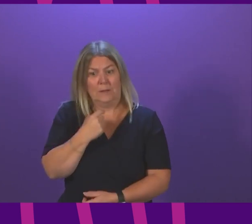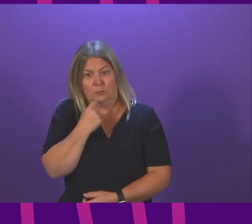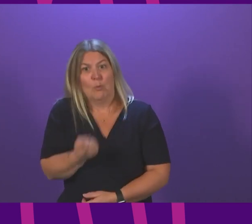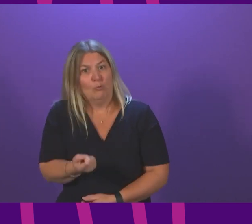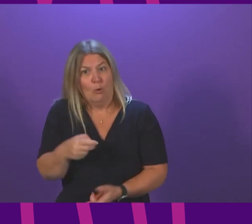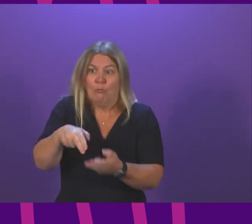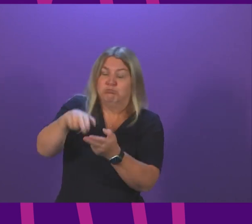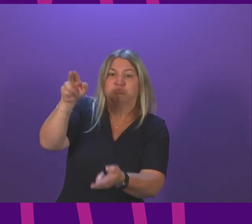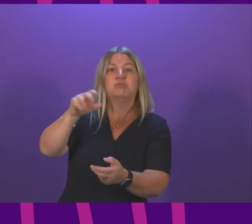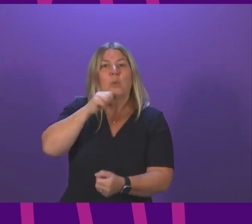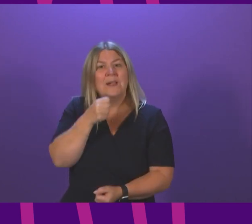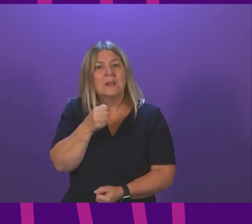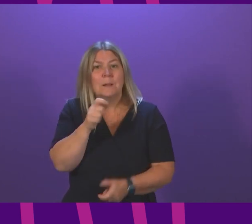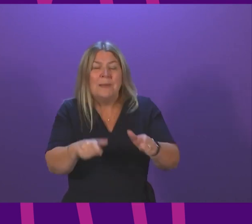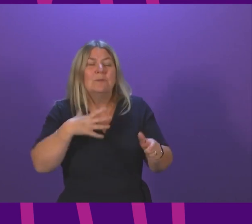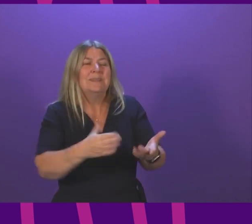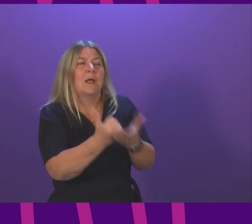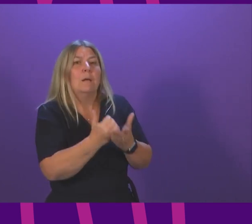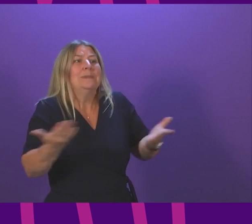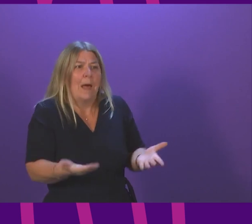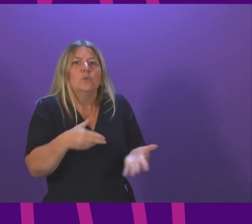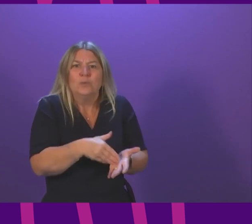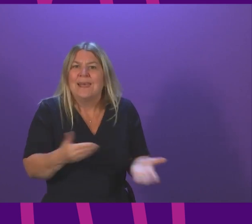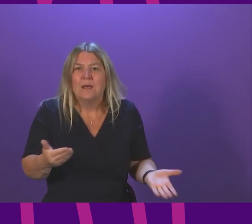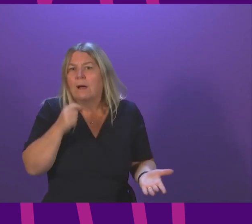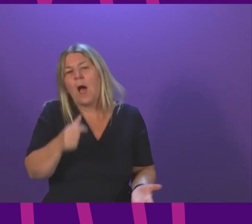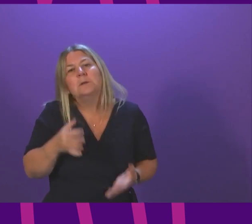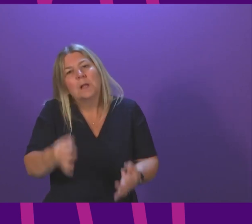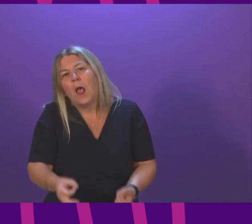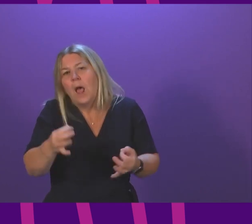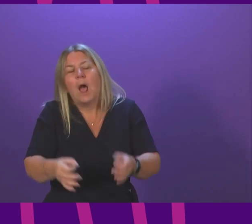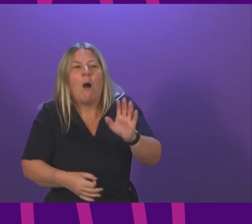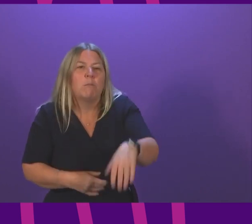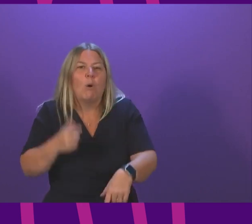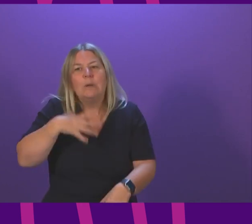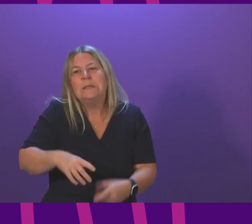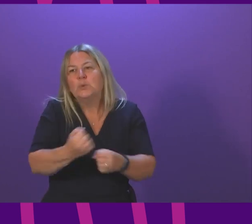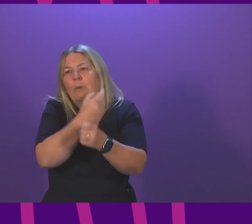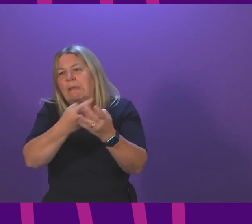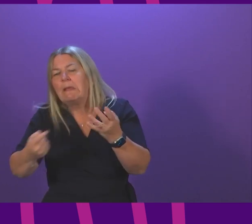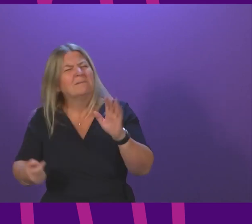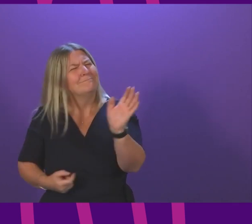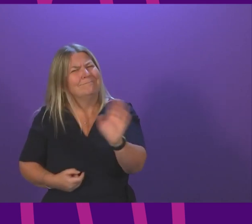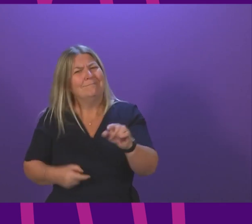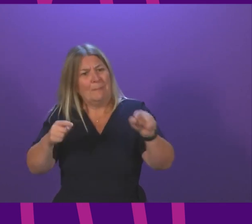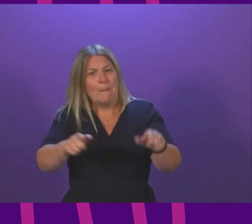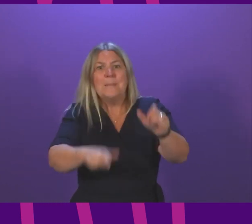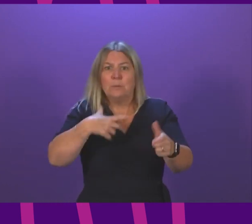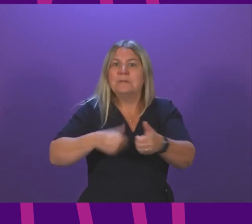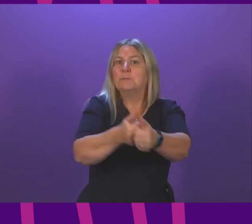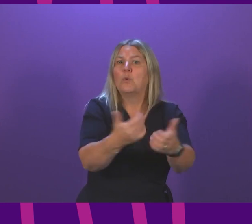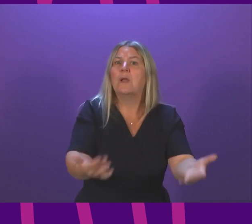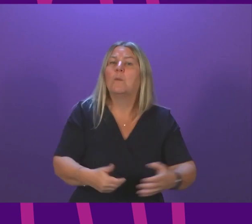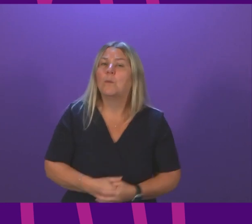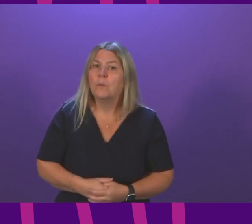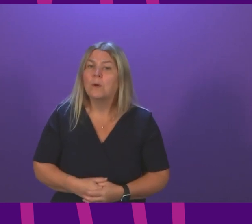people need help now we can't dither and delay when families need that reassurance the Scottish government has the